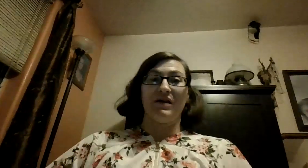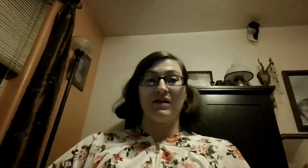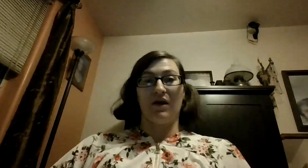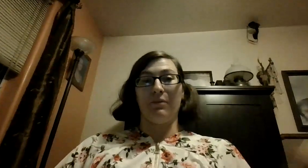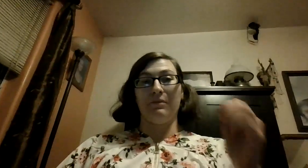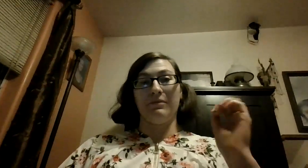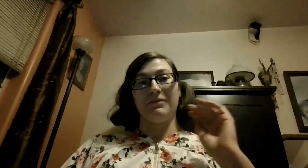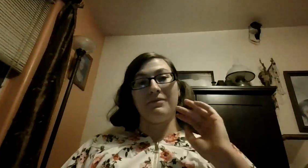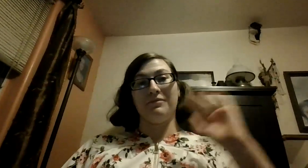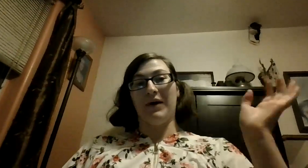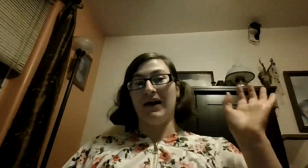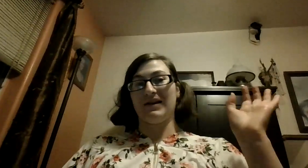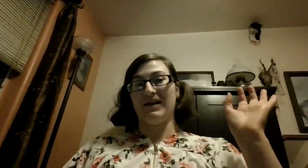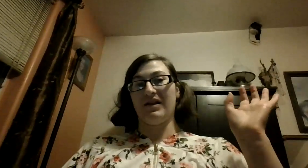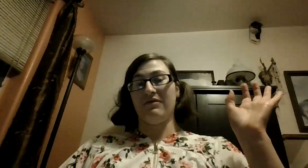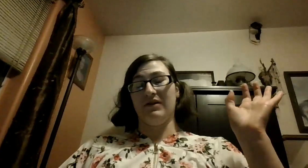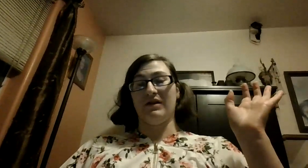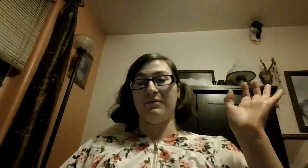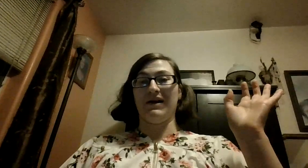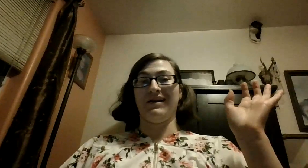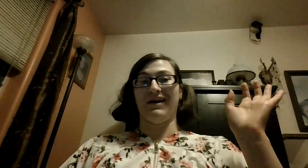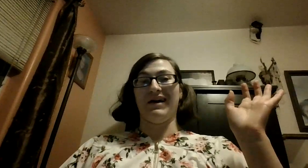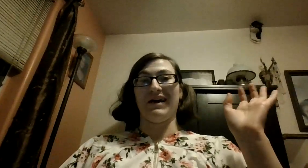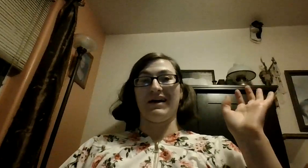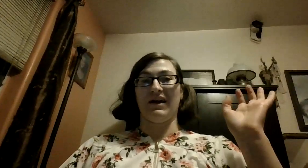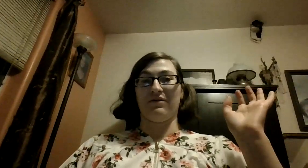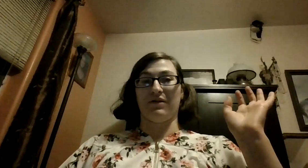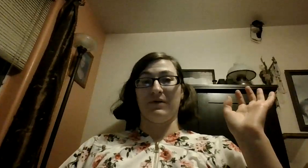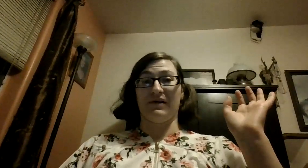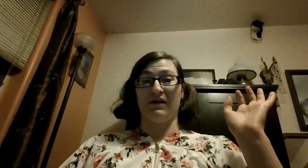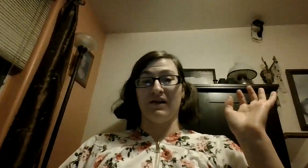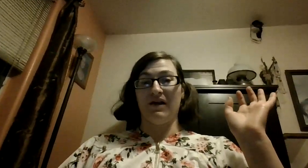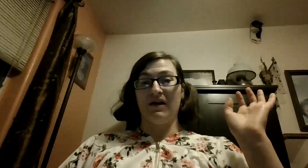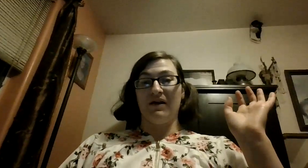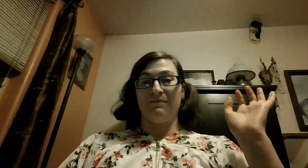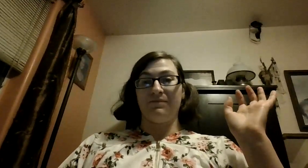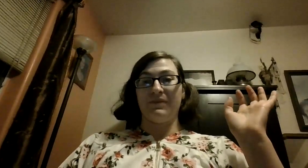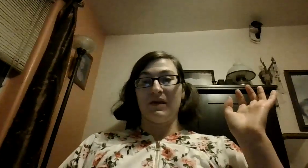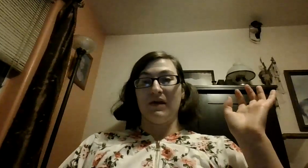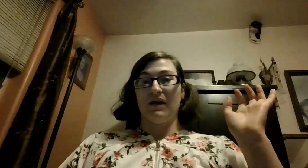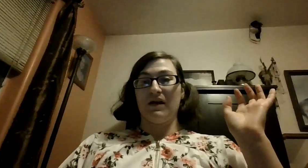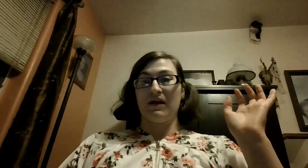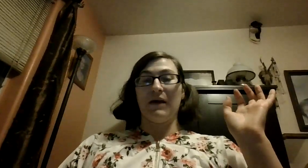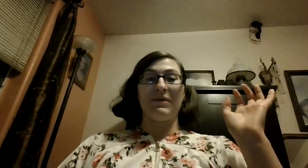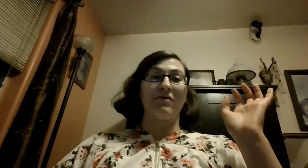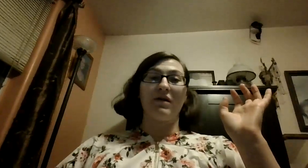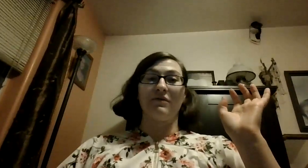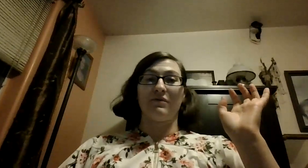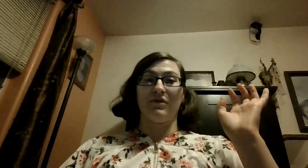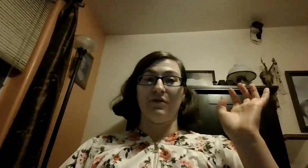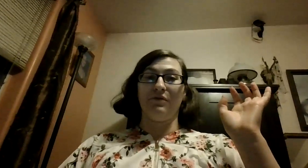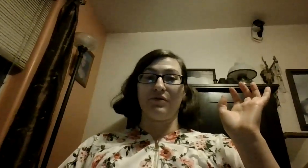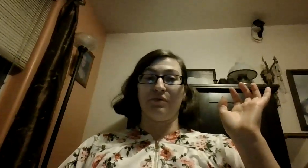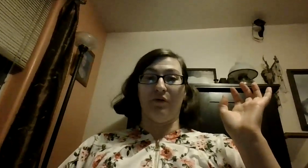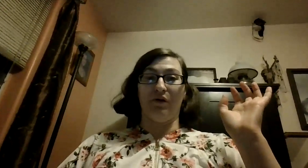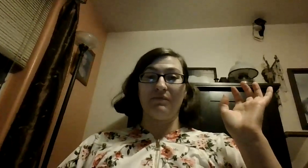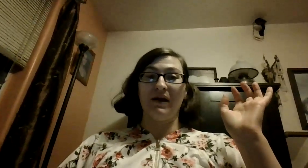bye this is Lizzie Bunny Night Night aka Elizabeth Dawson give anyone to support me I